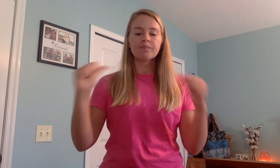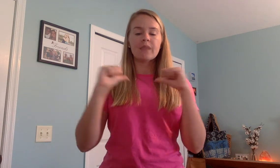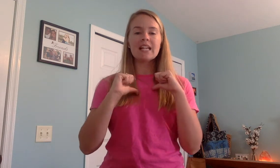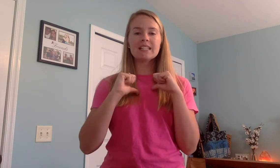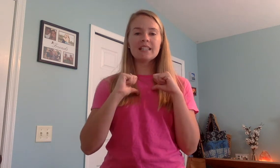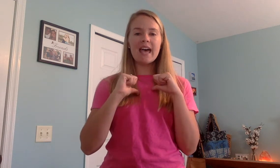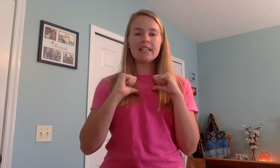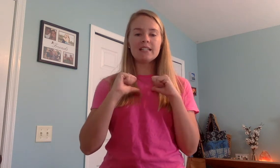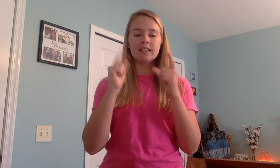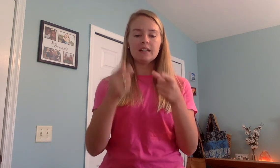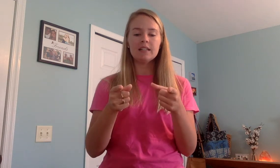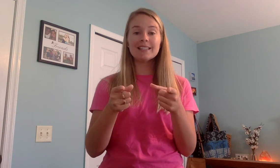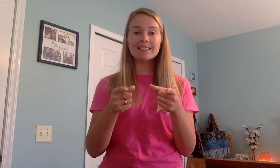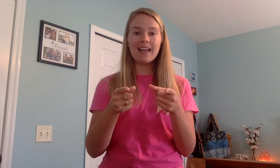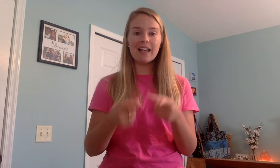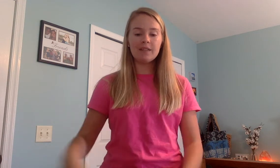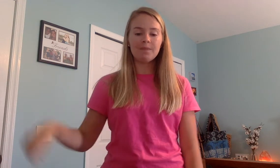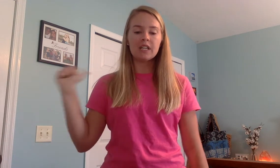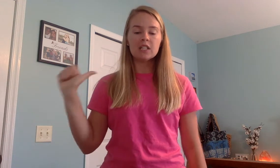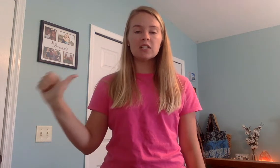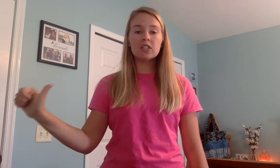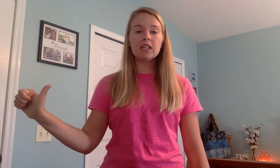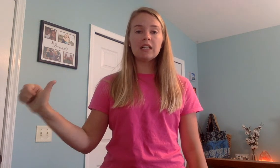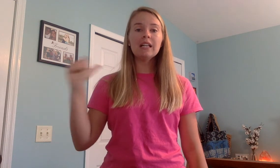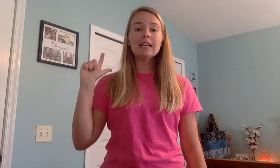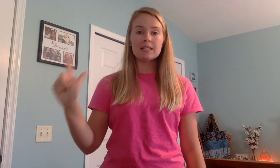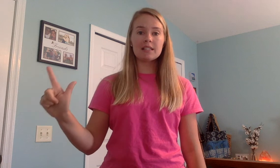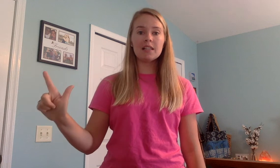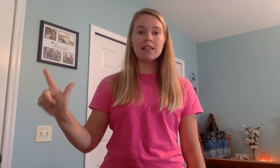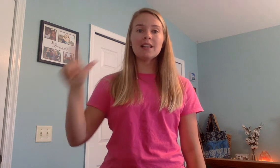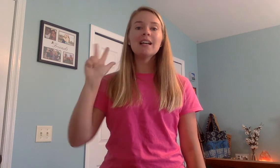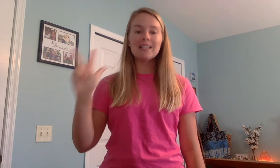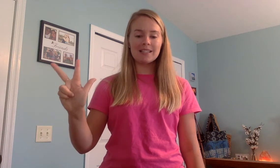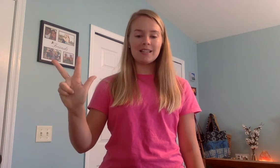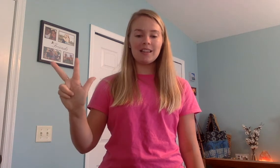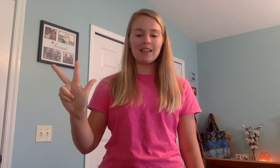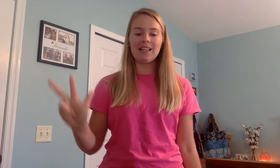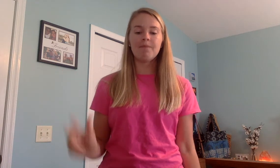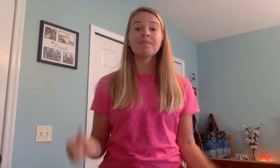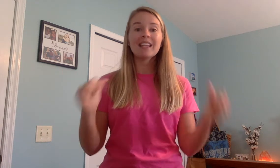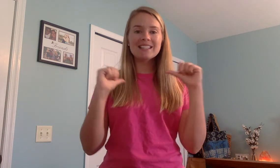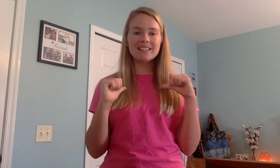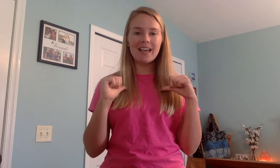Sled, sled, sl, sl, sl. Stick,